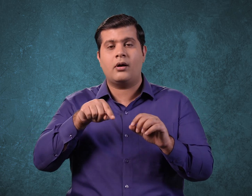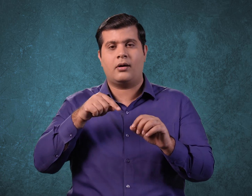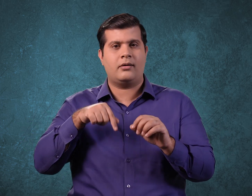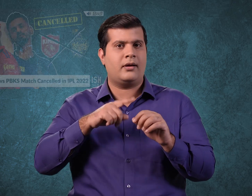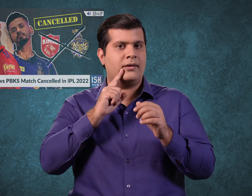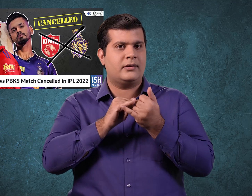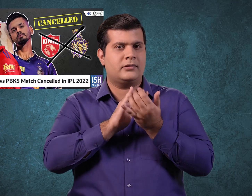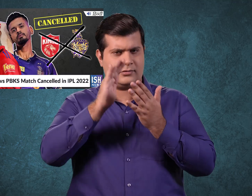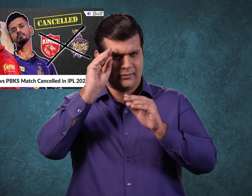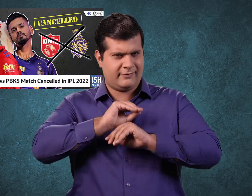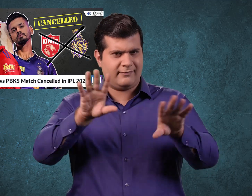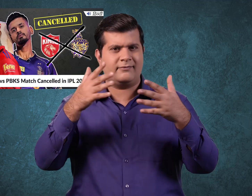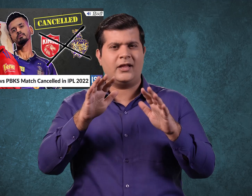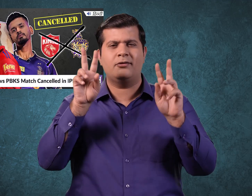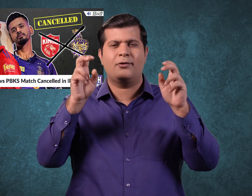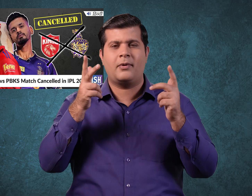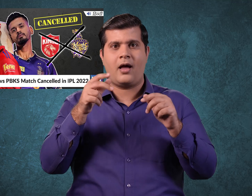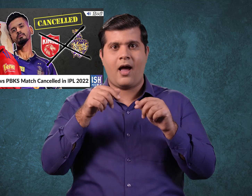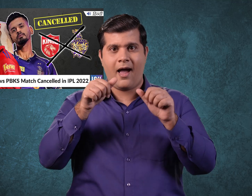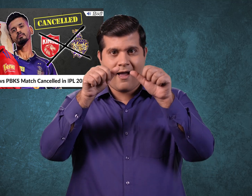This we had explained in our April Fool's Day video.